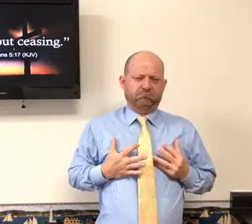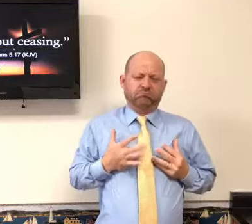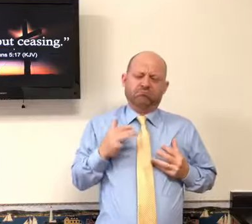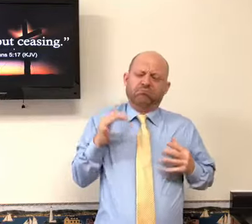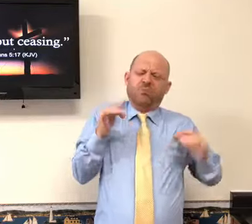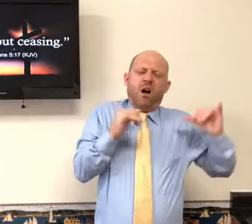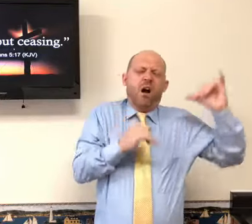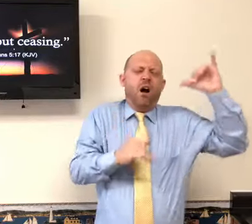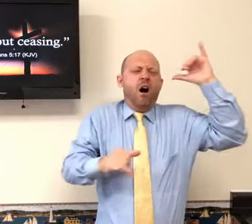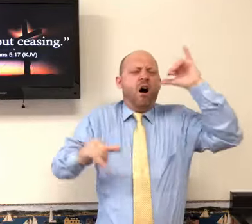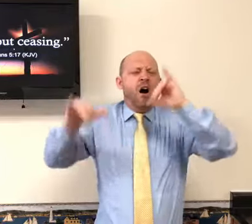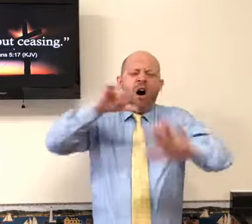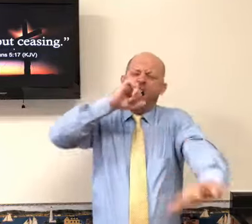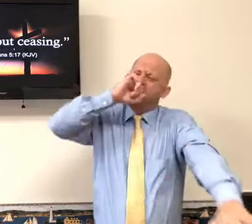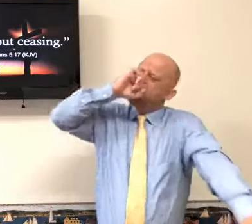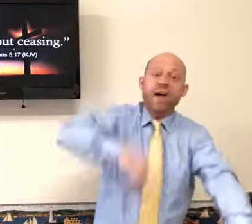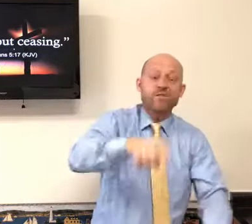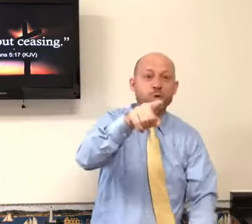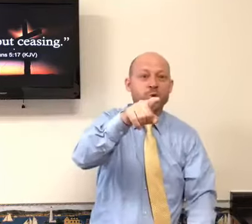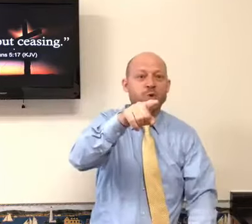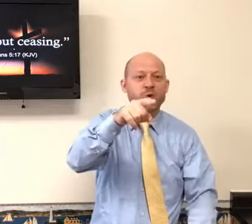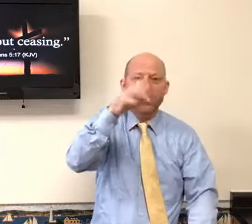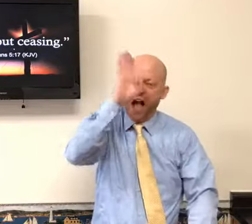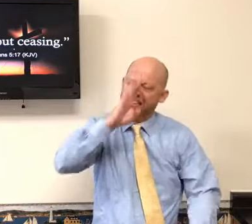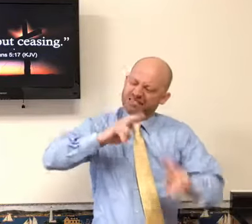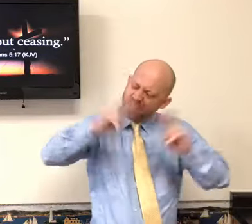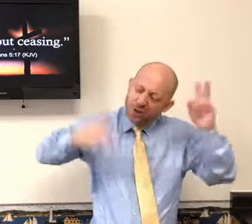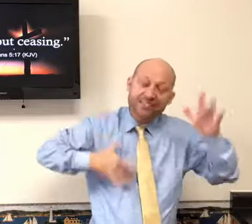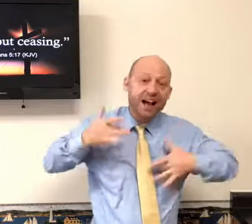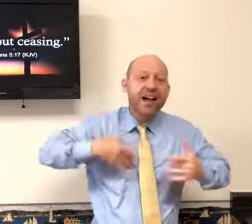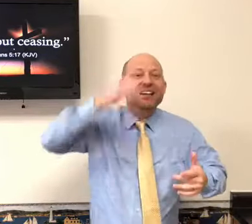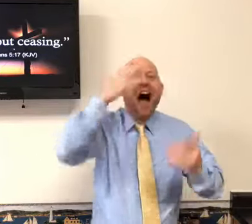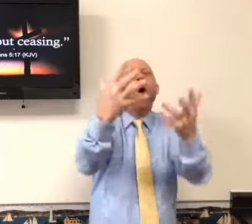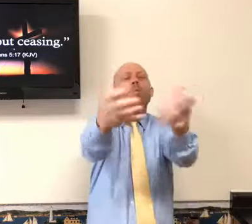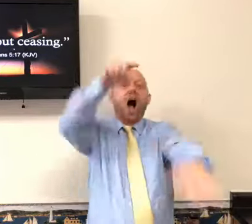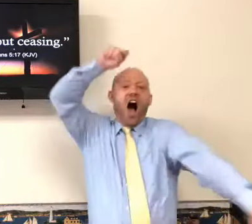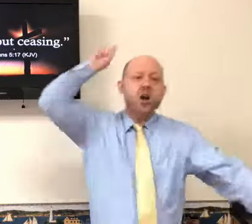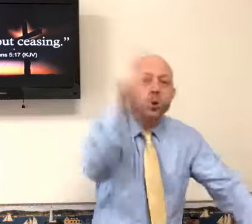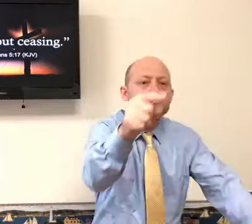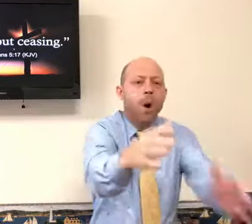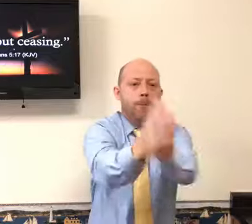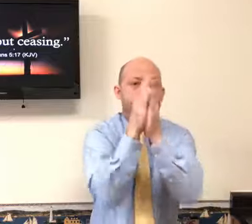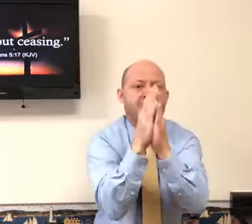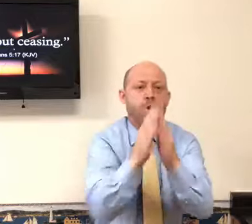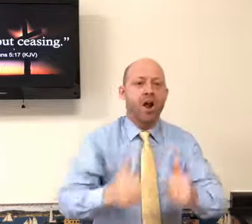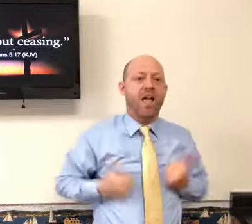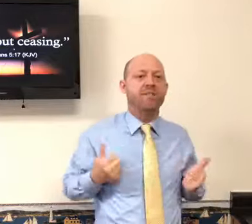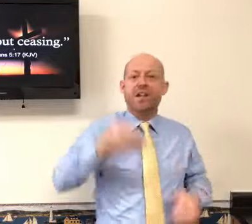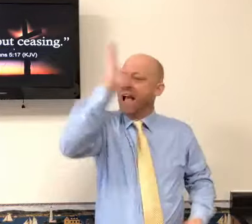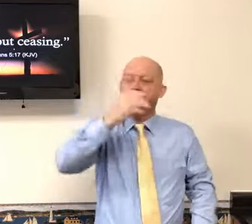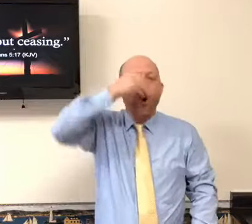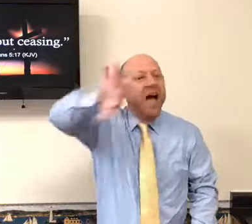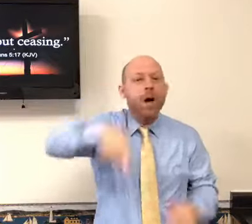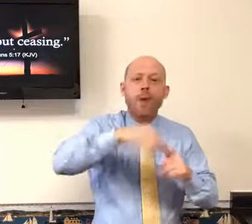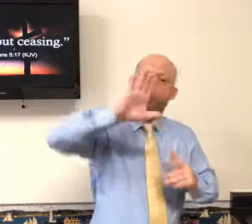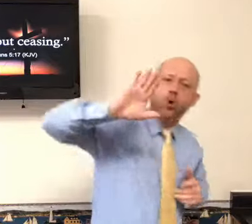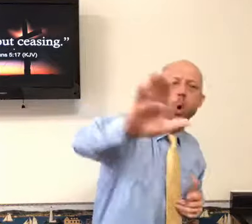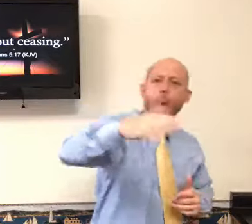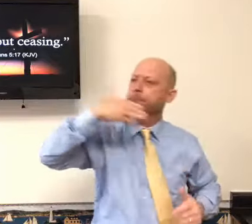God likes it when we talk to him. He loves you so much. He loves his time with you. He wants you to pray. He wants your prayer